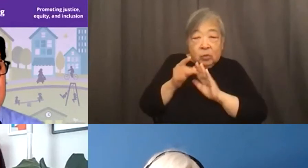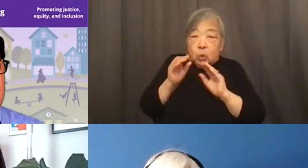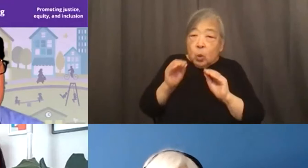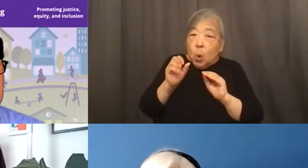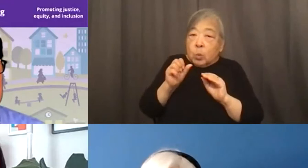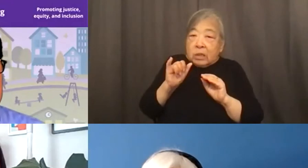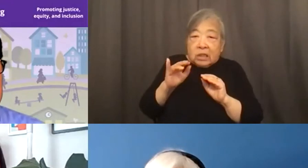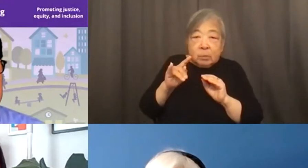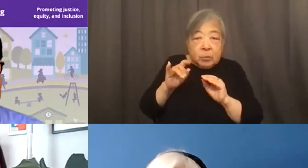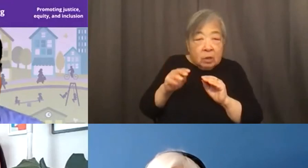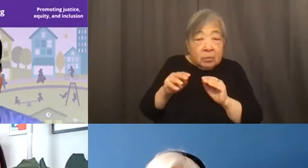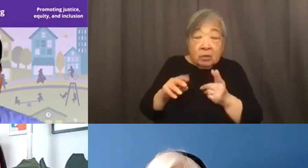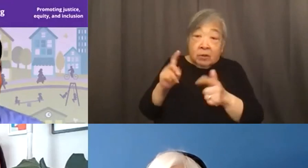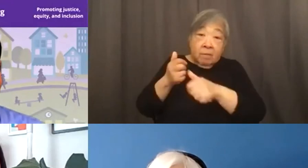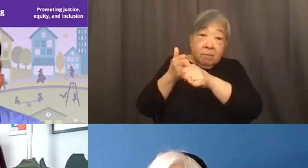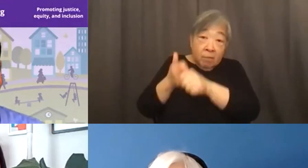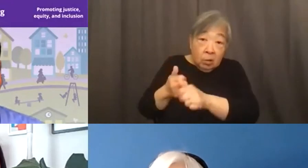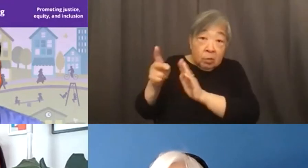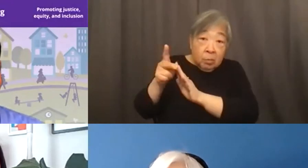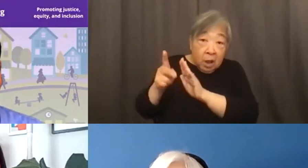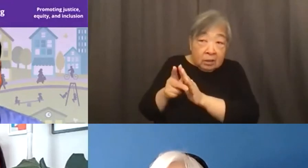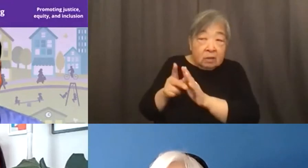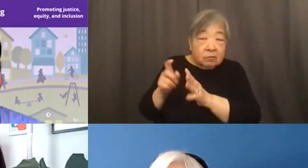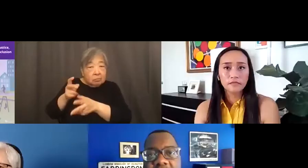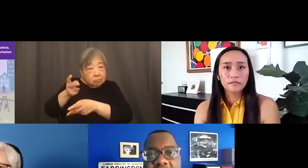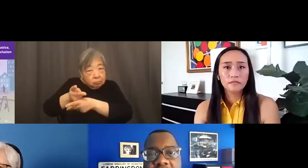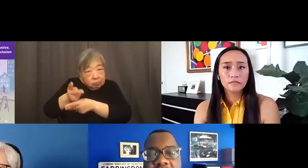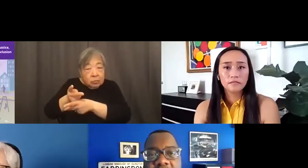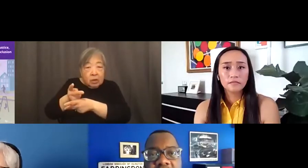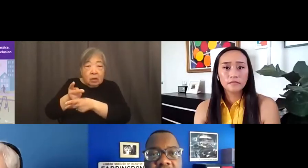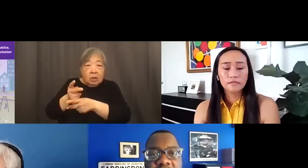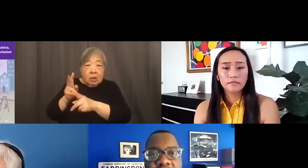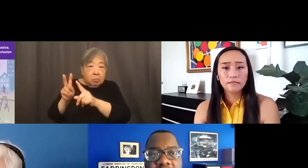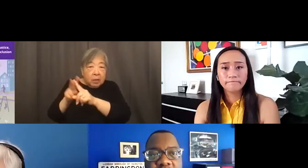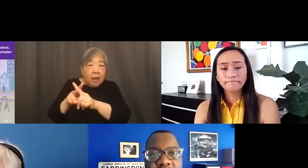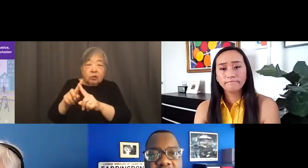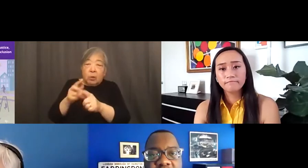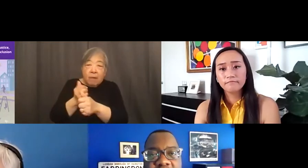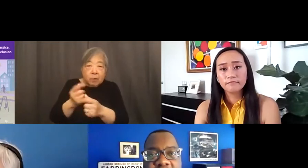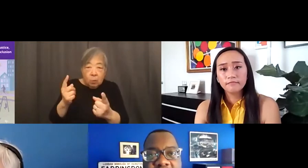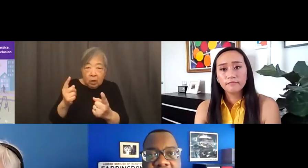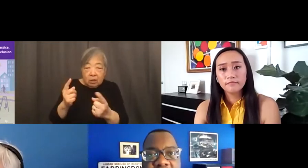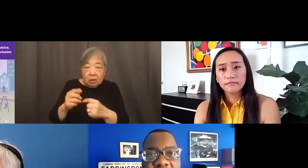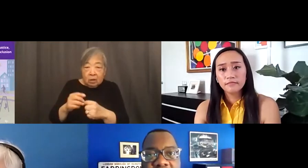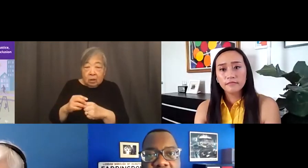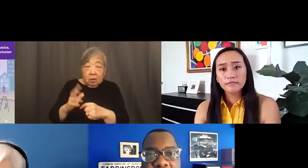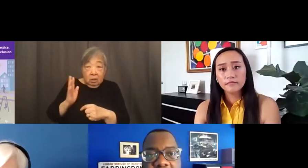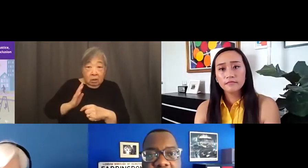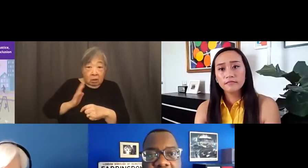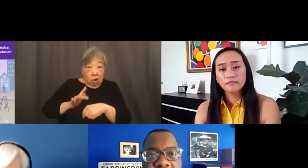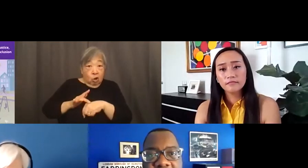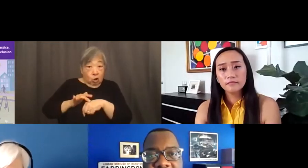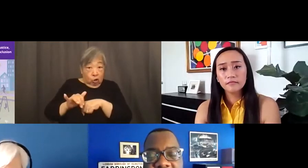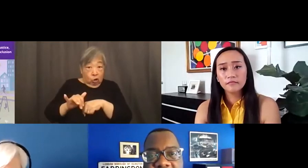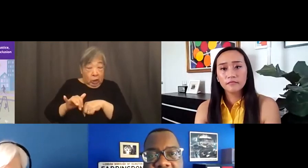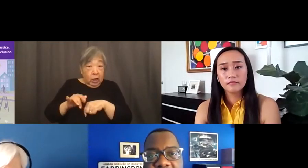a policy where you're taking precautions with respect to everybody. You know when early in the pandemic we